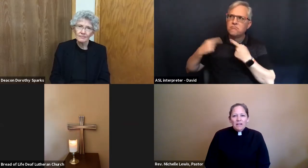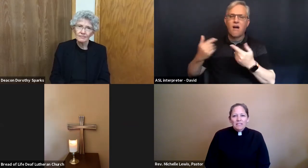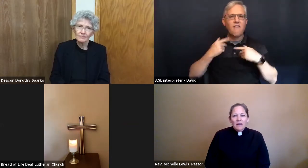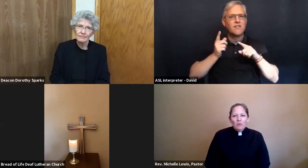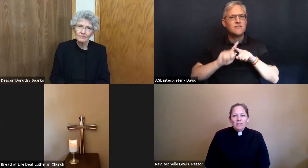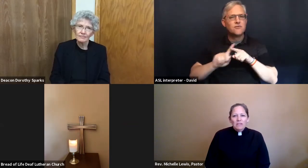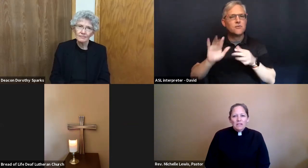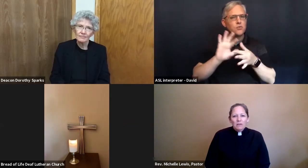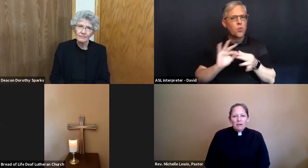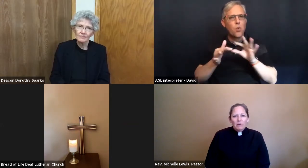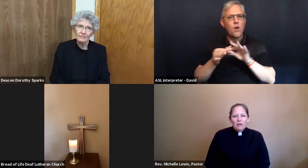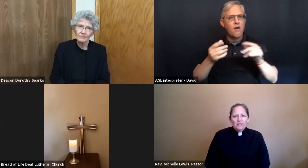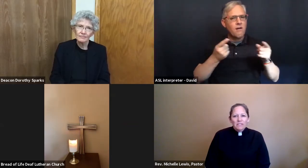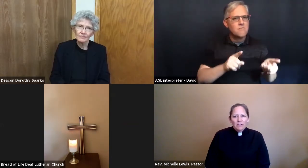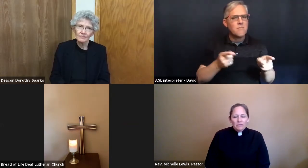how we think about ourselves.